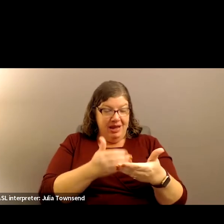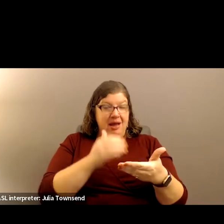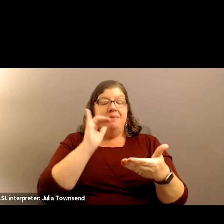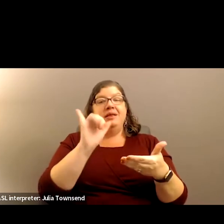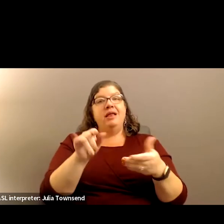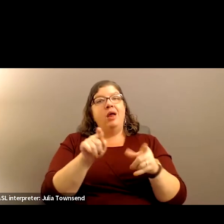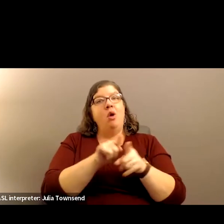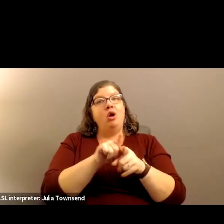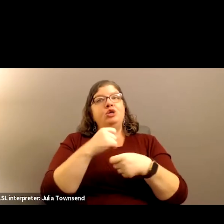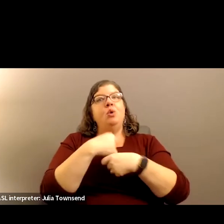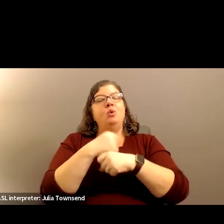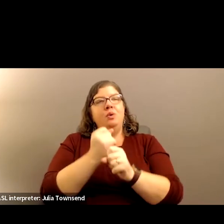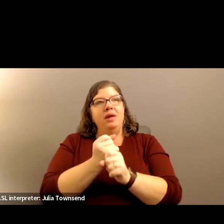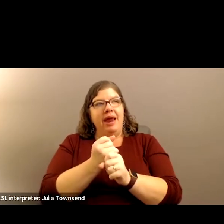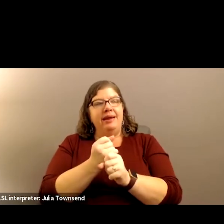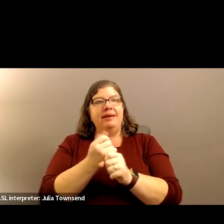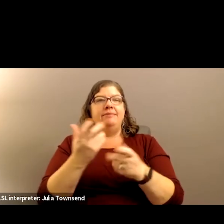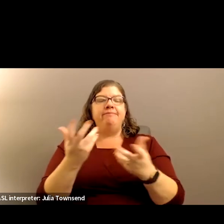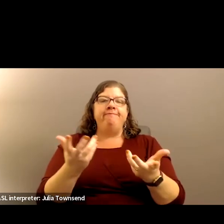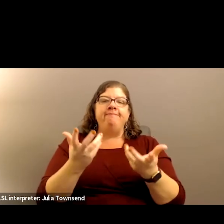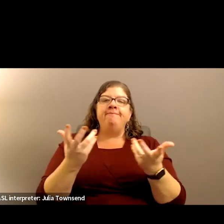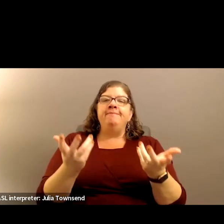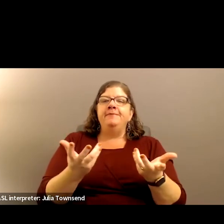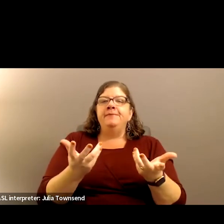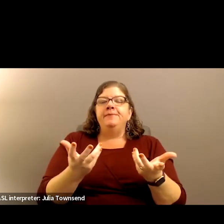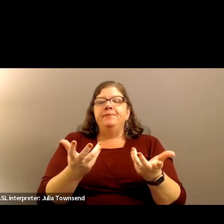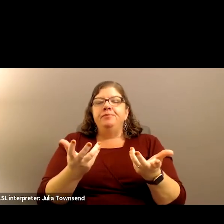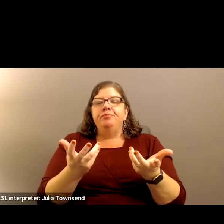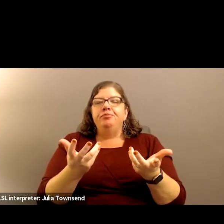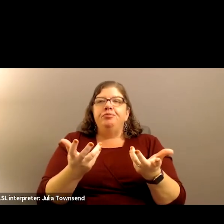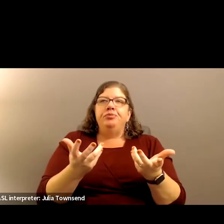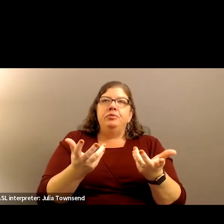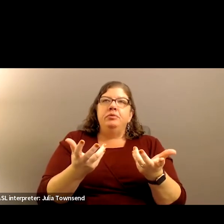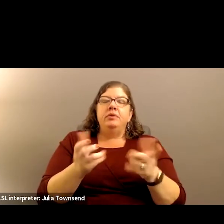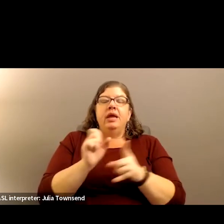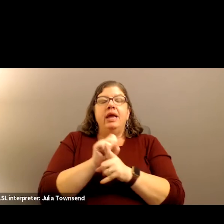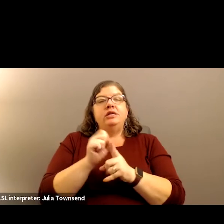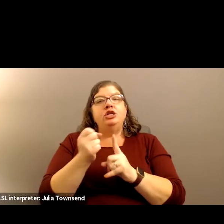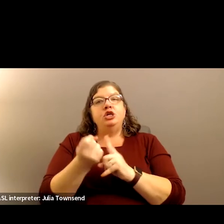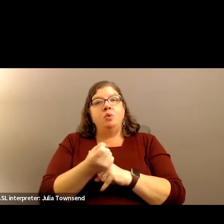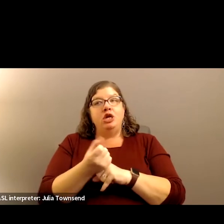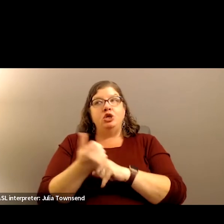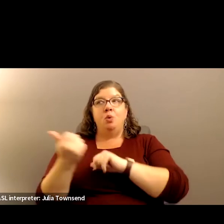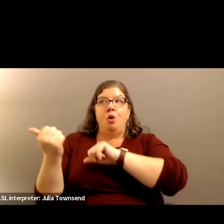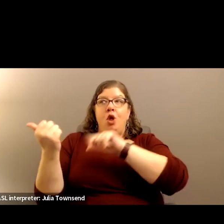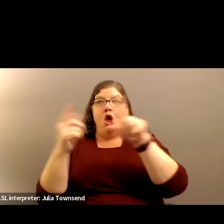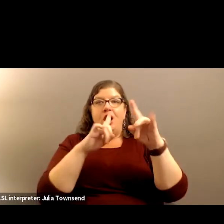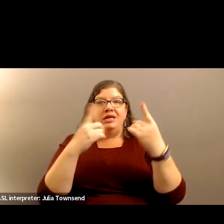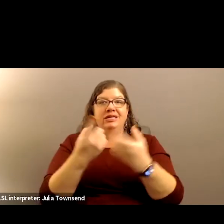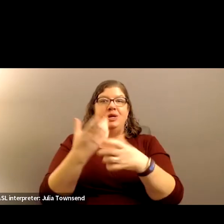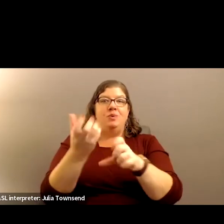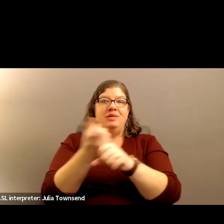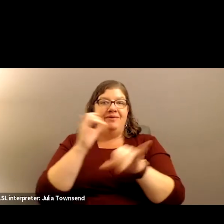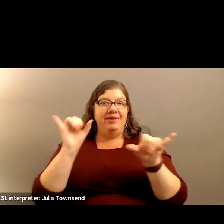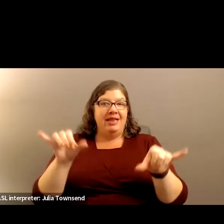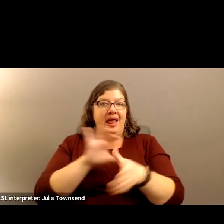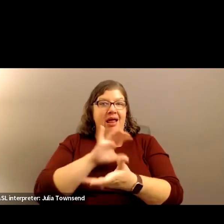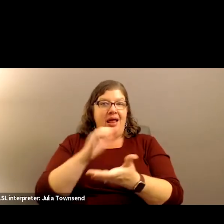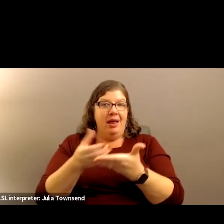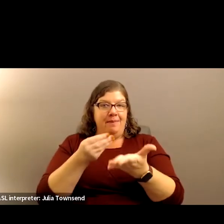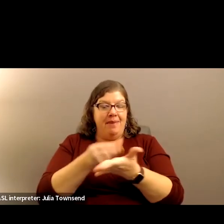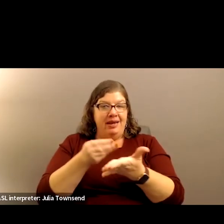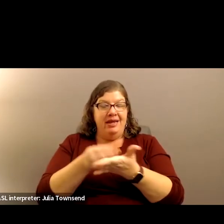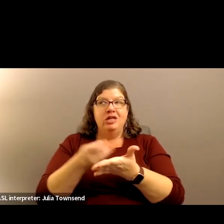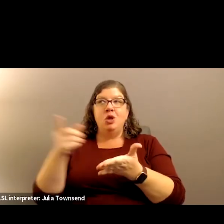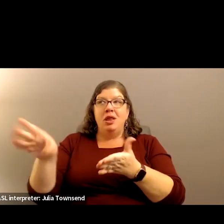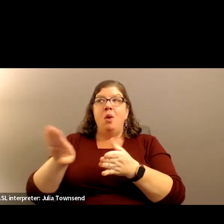was it created it created a situation where all districts were receiving that money. And so all districts